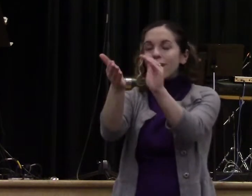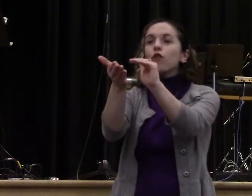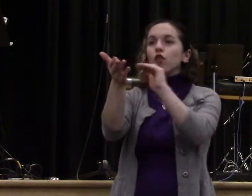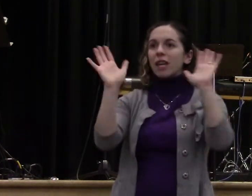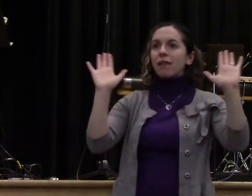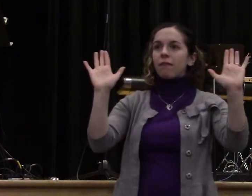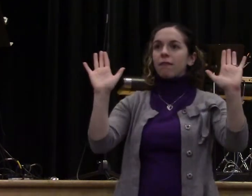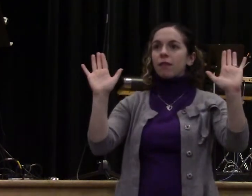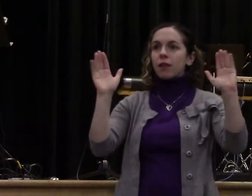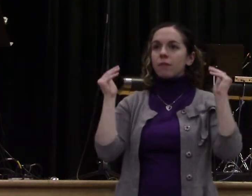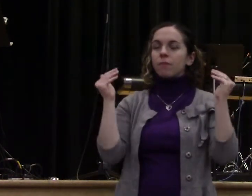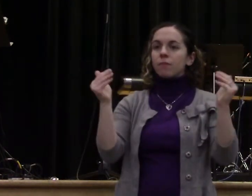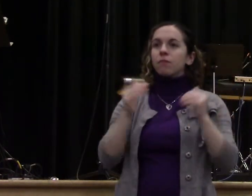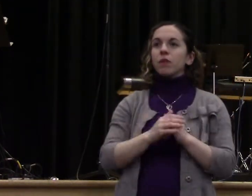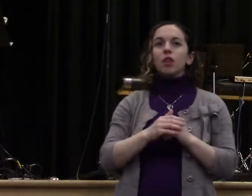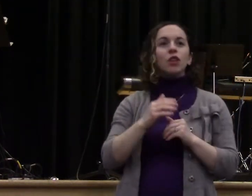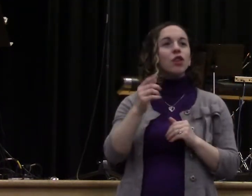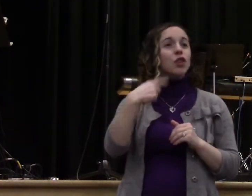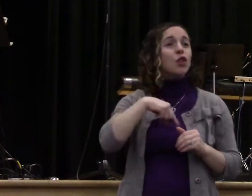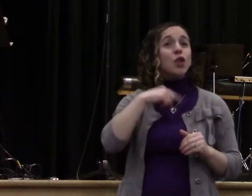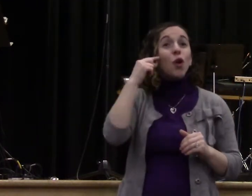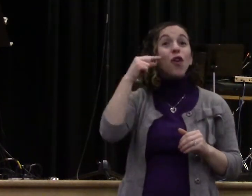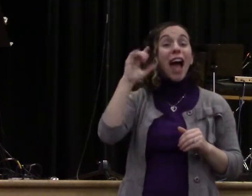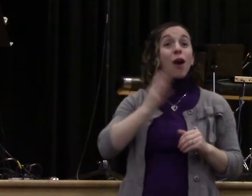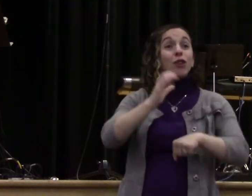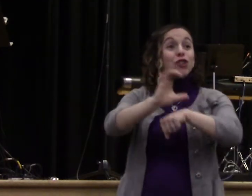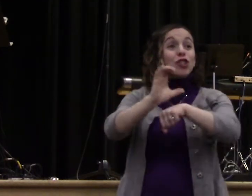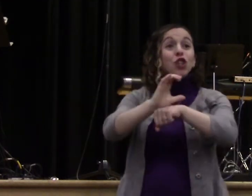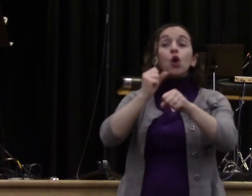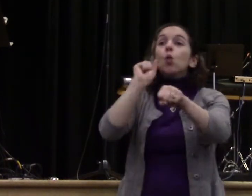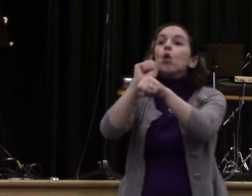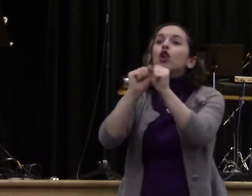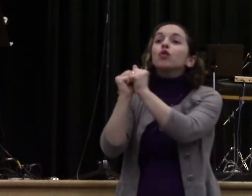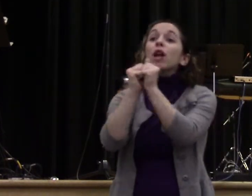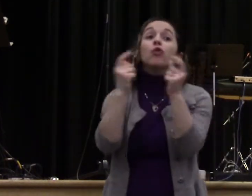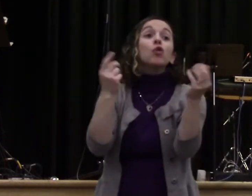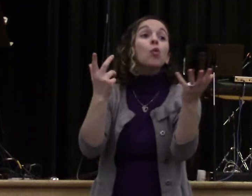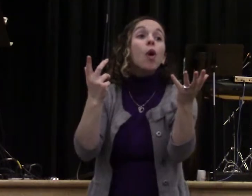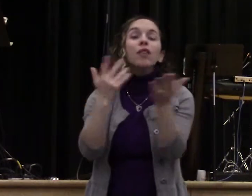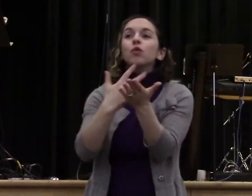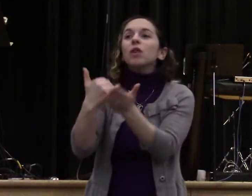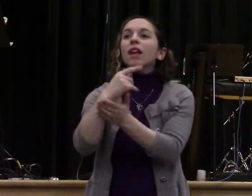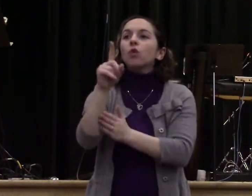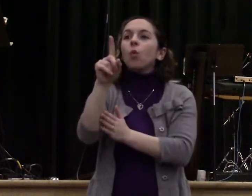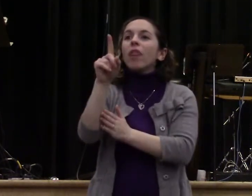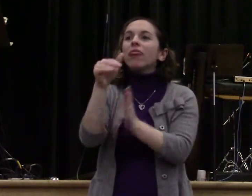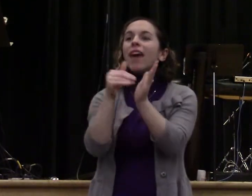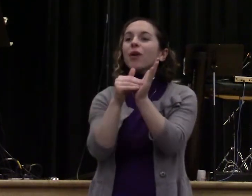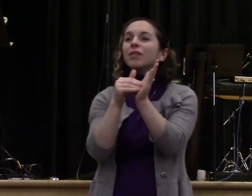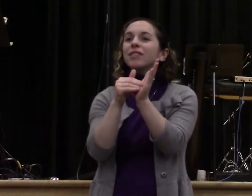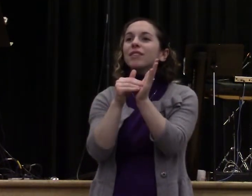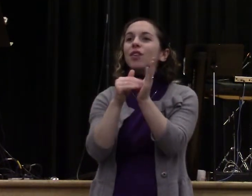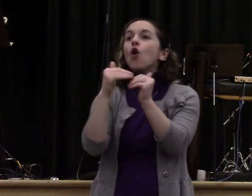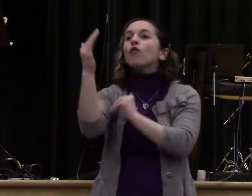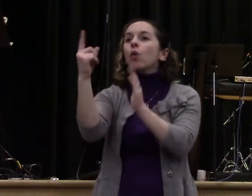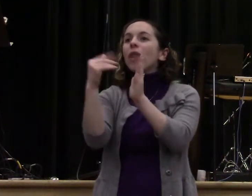,003 pairs of socks for the homeless and people getting involved in the food pantry. It's all messy. Mr. Ken,